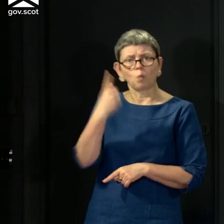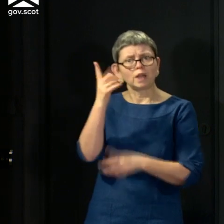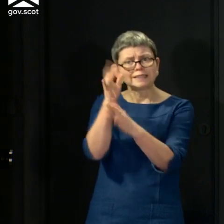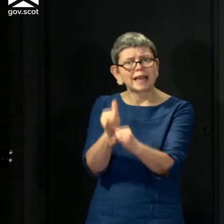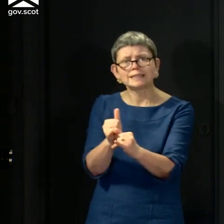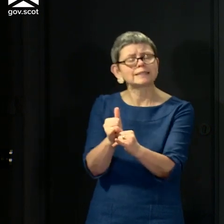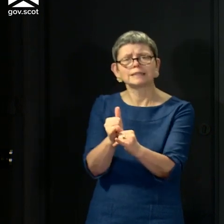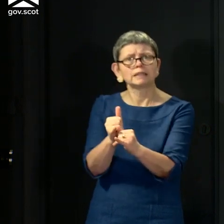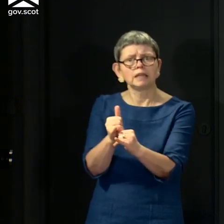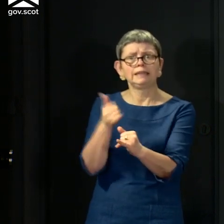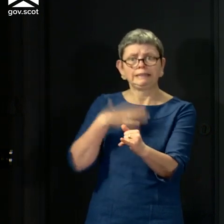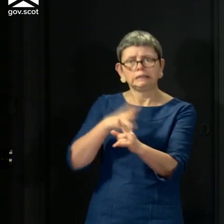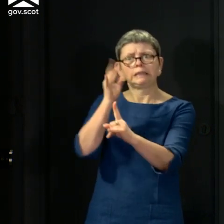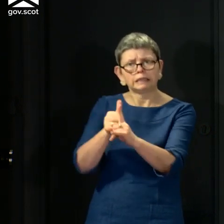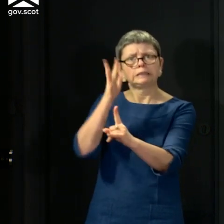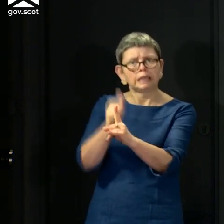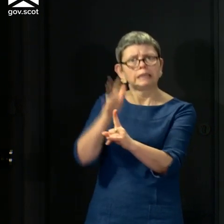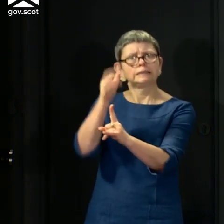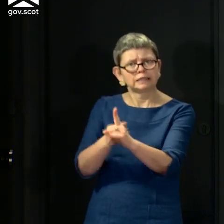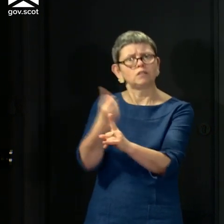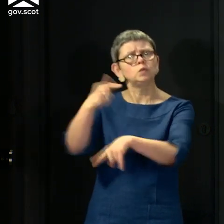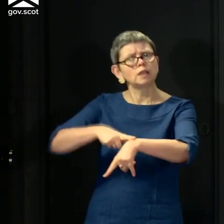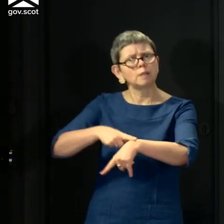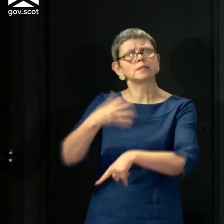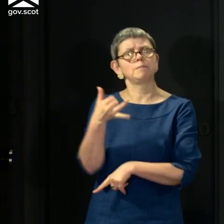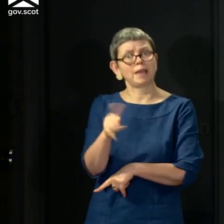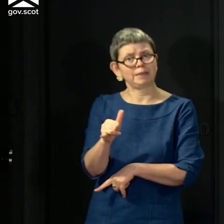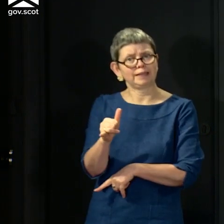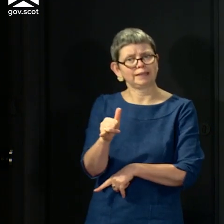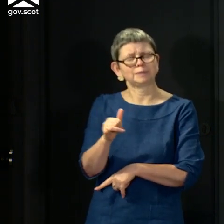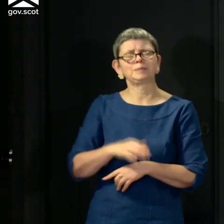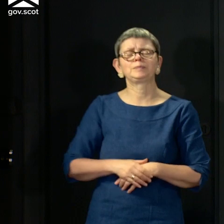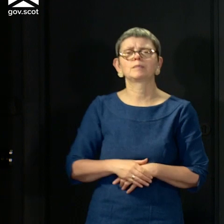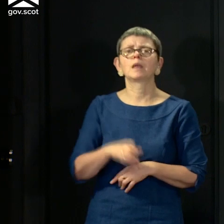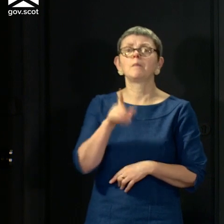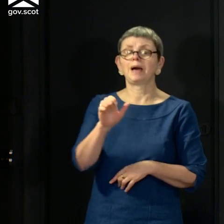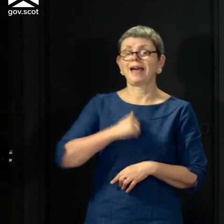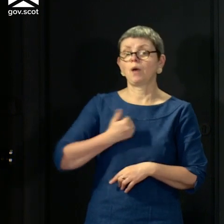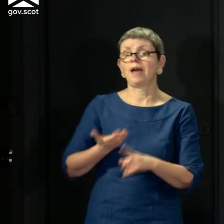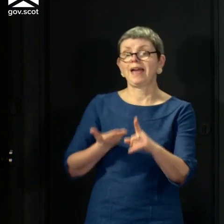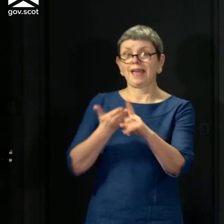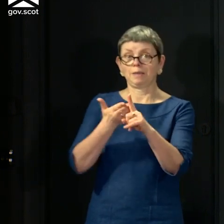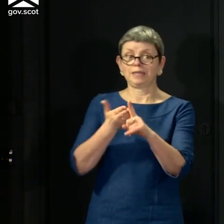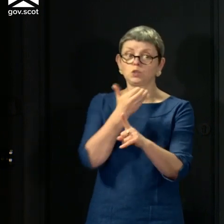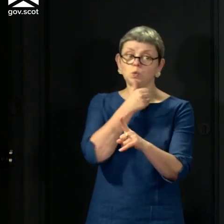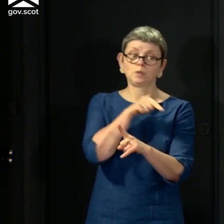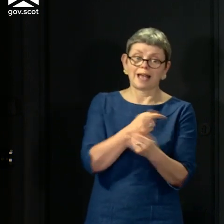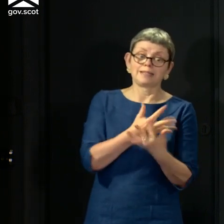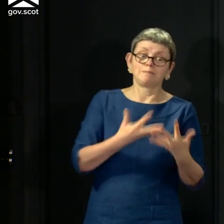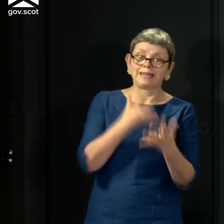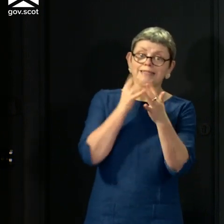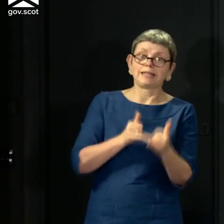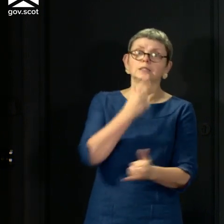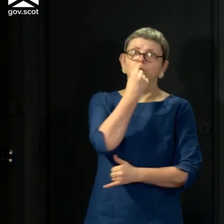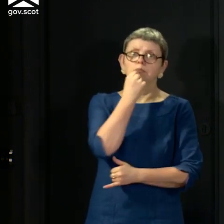equal the number of people tested. But of course, our aim on an ongoing basis is to use as much of our capacity each day as